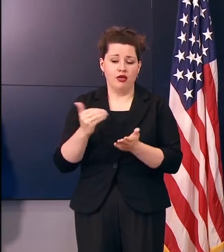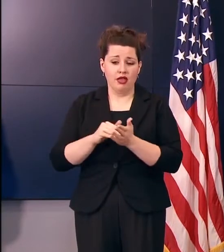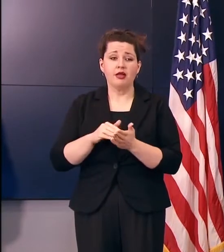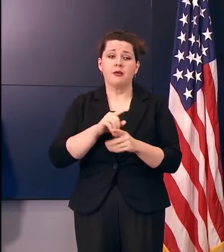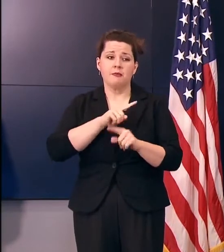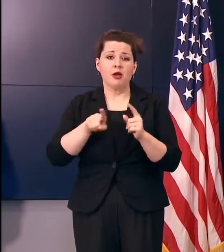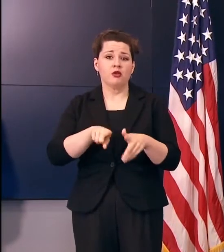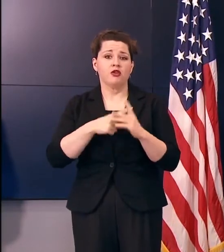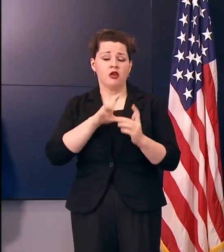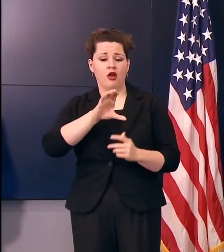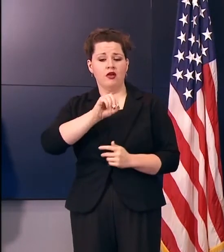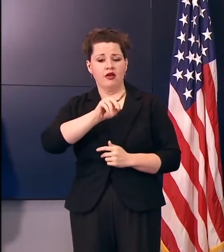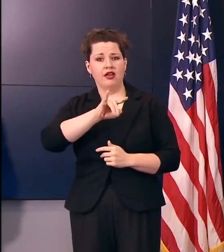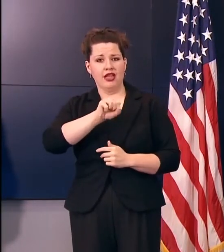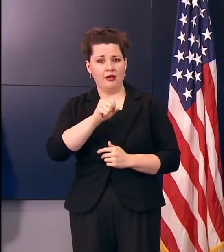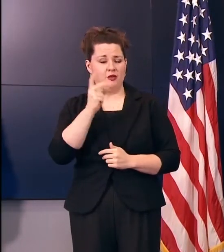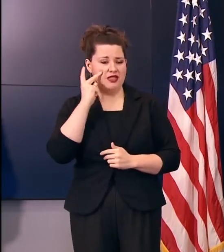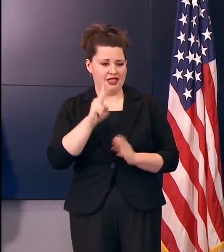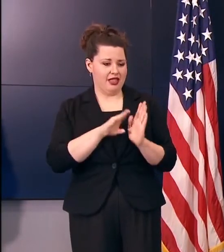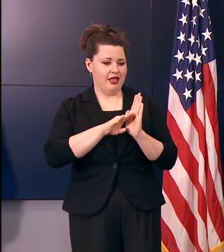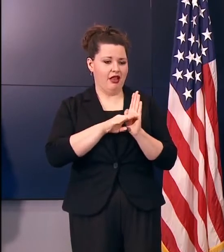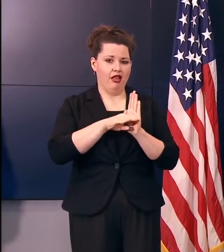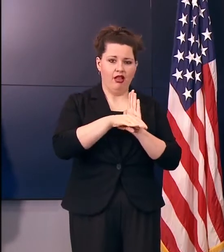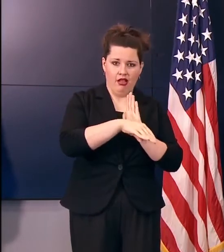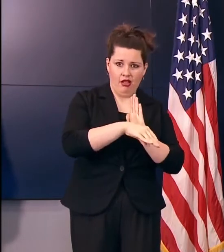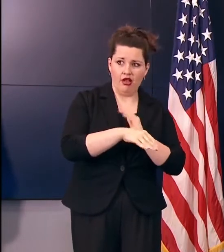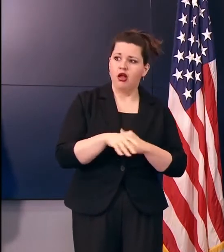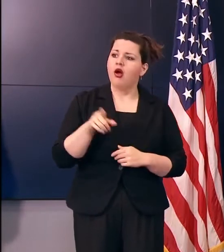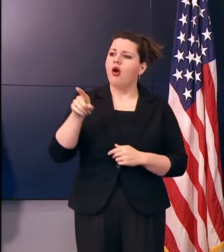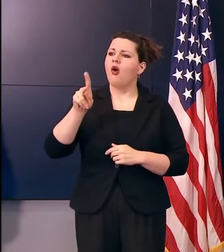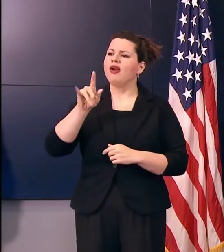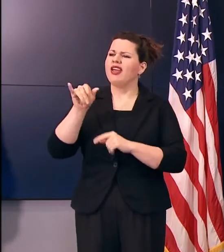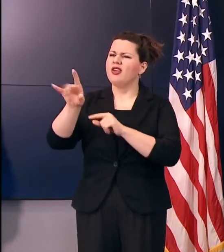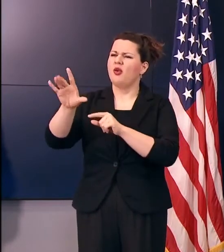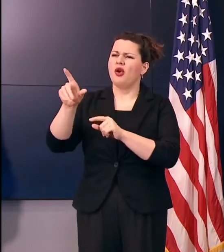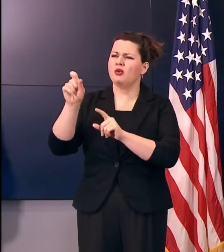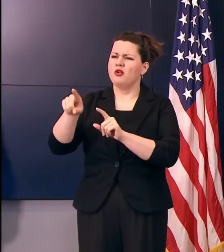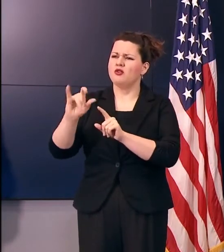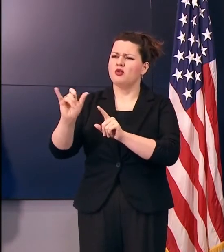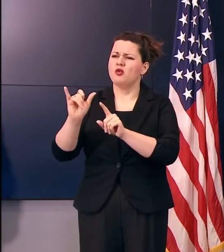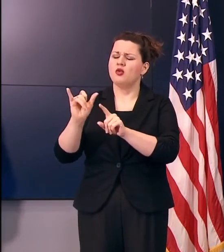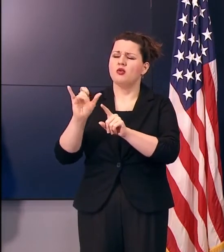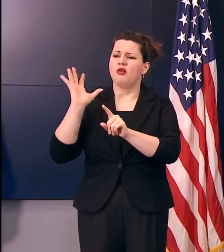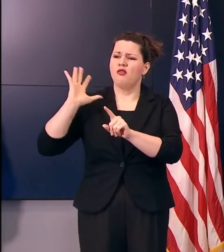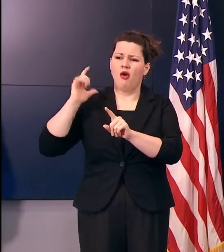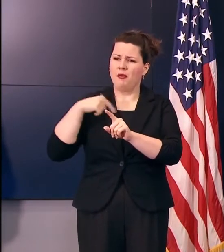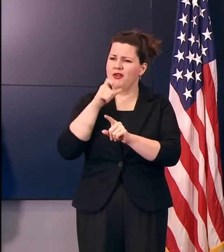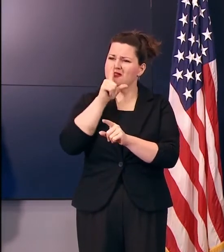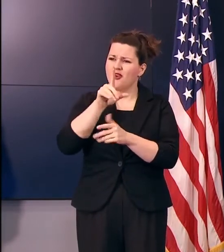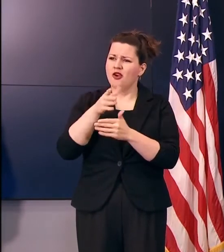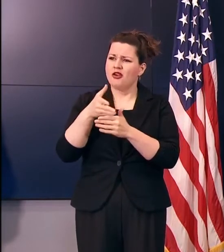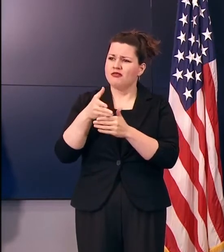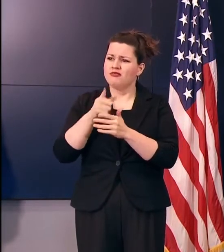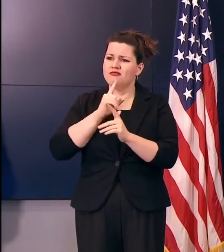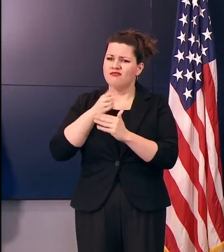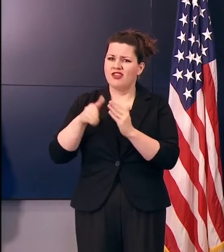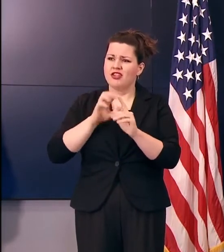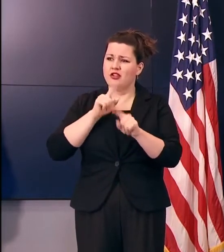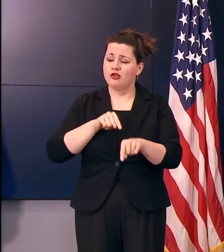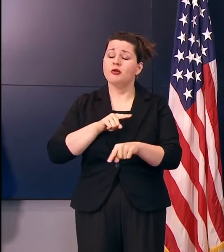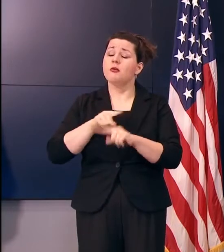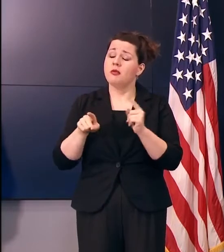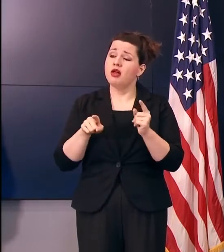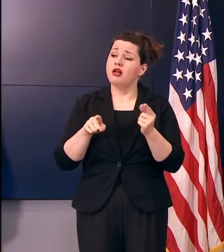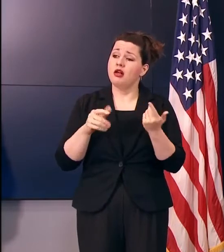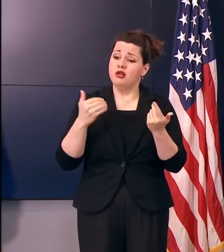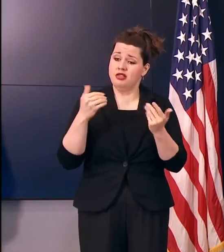seeing a stabilization and a downward trend for virus activity. Kay, wanted to go back to a question that you had, too. I don't know if I completed the question. But in addition to